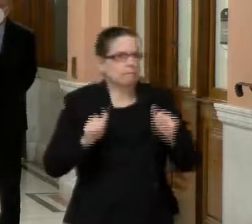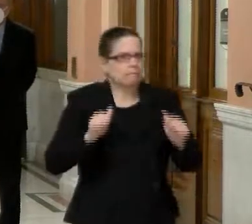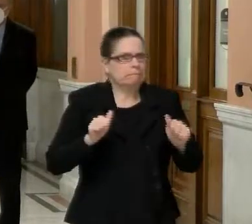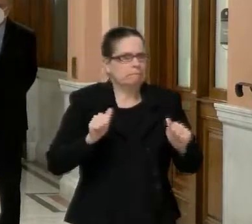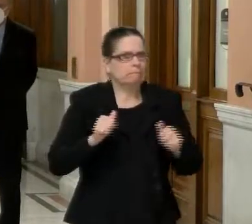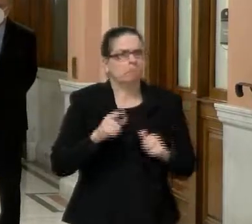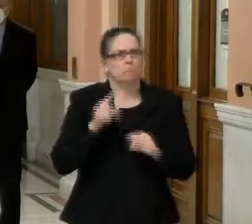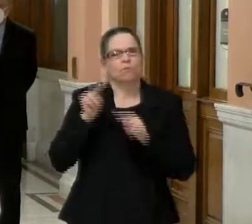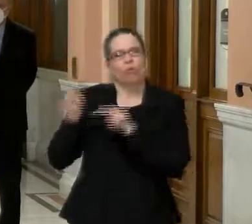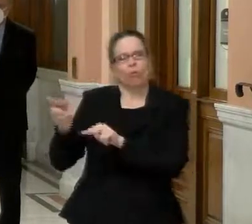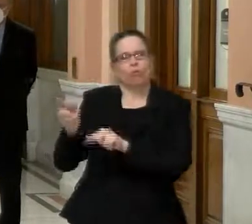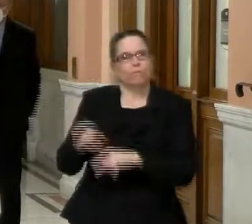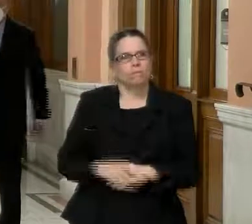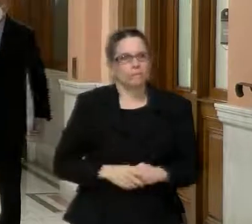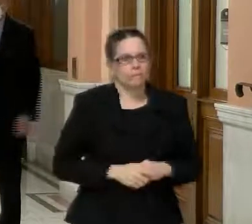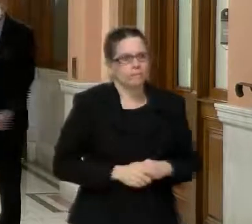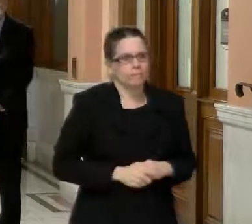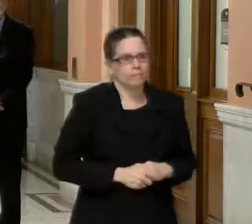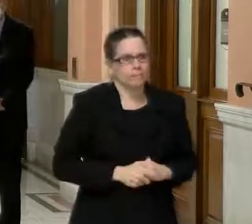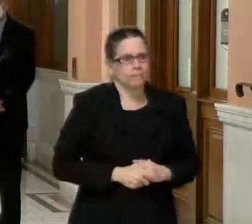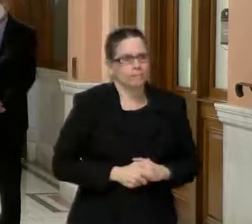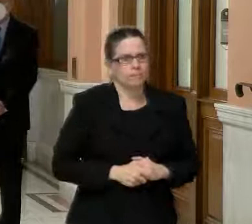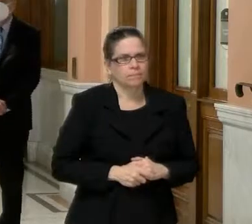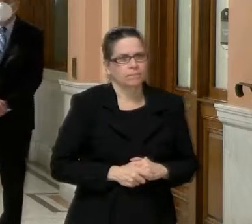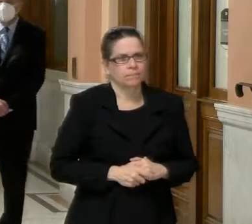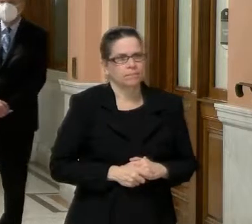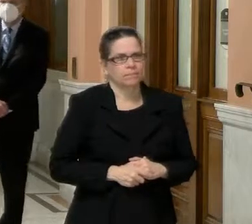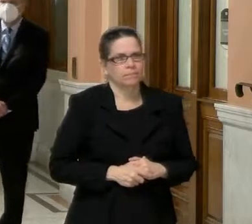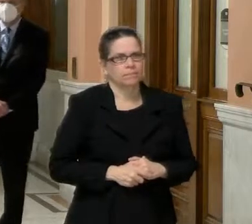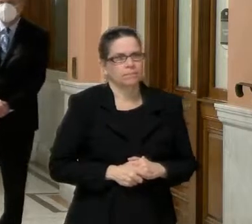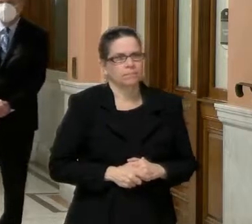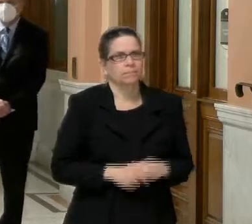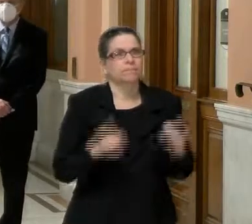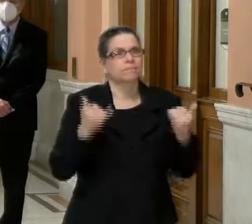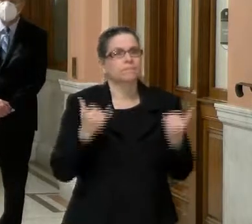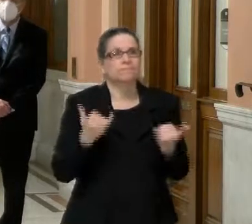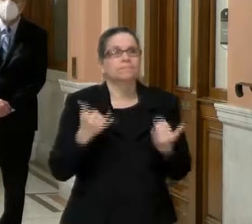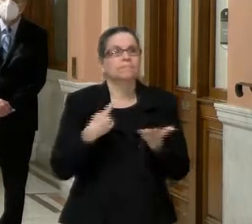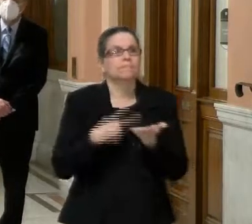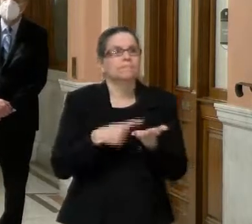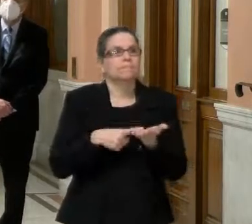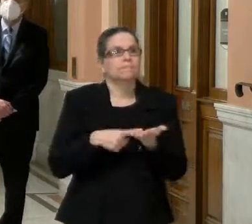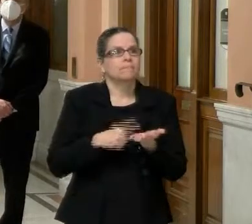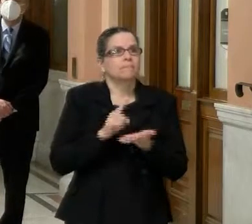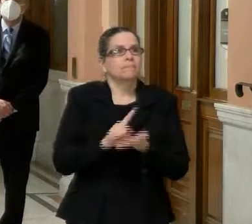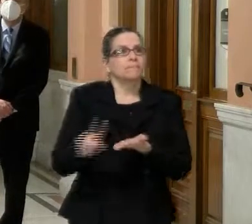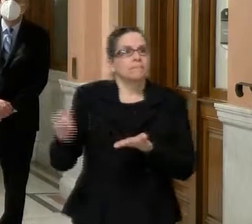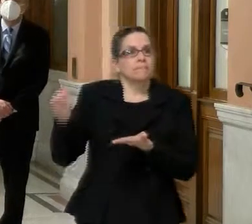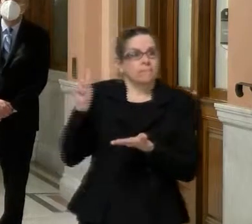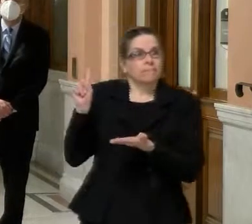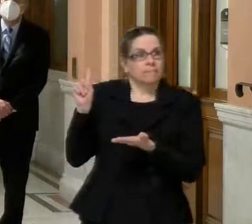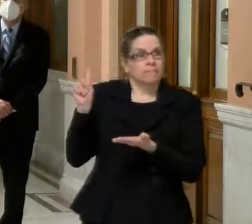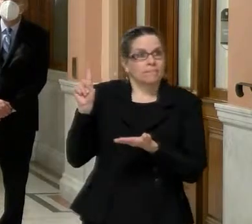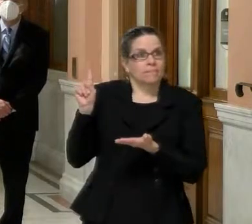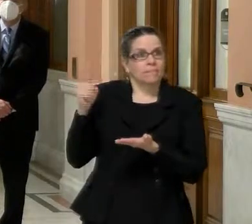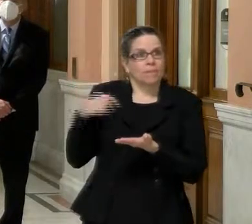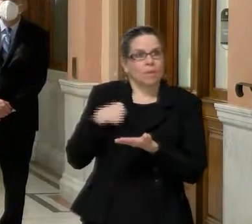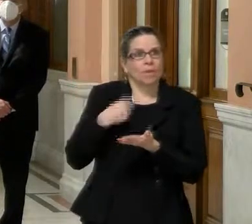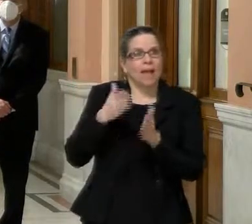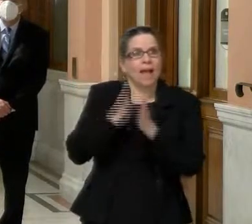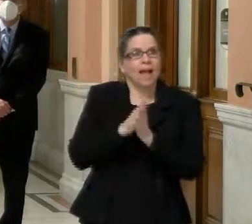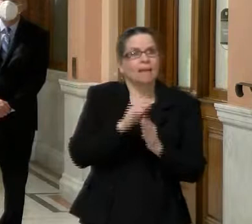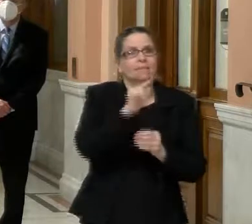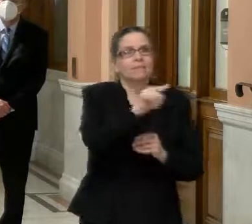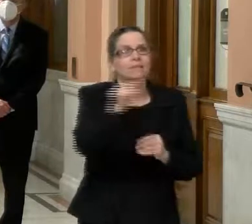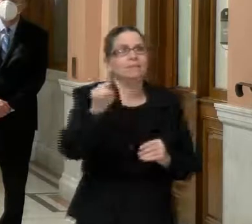Um, we are doing, uh, and I think we asked last week that, uh, some of our media partners help us with the opportunity to do